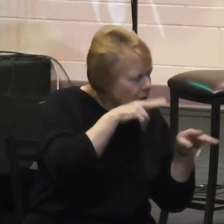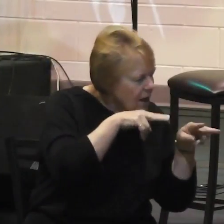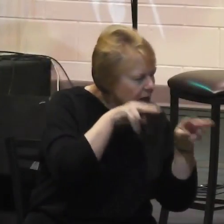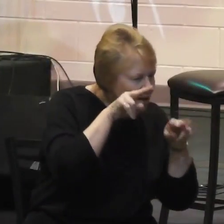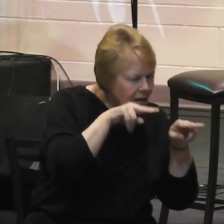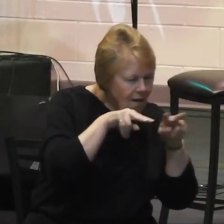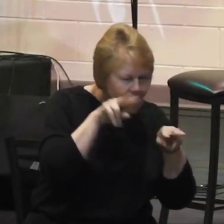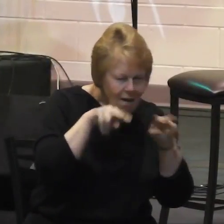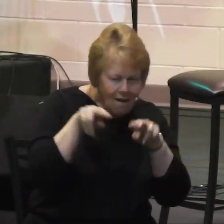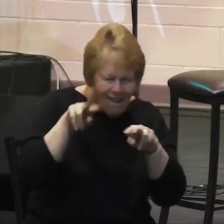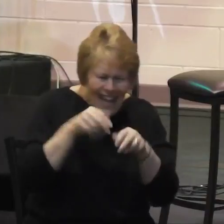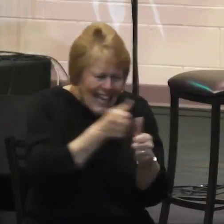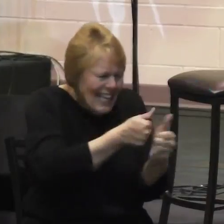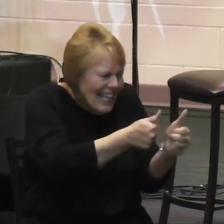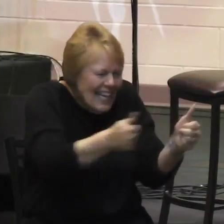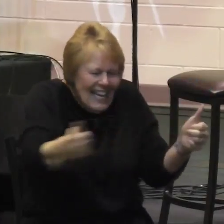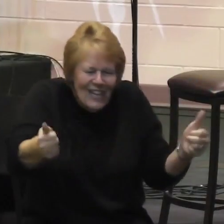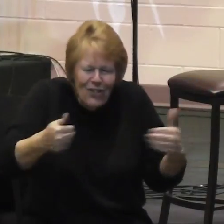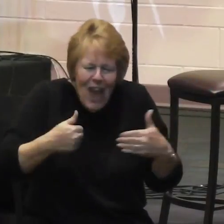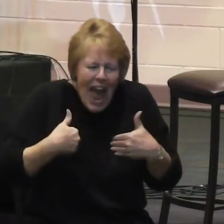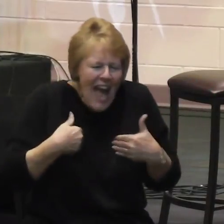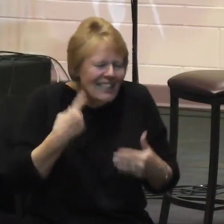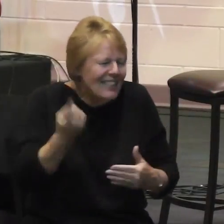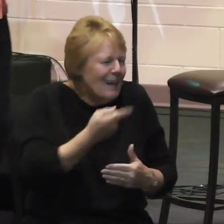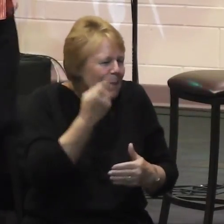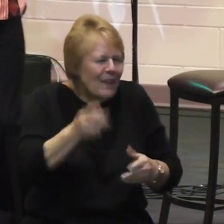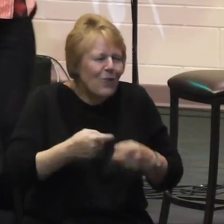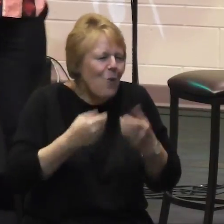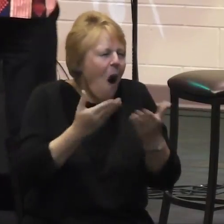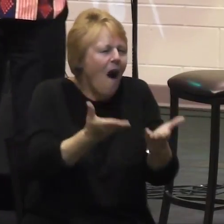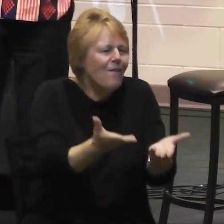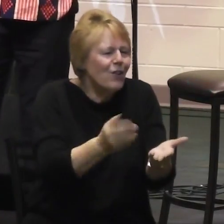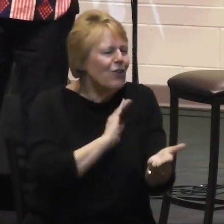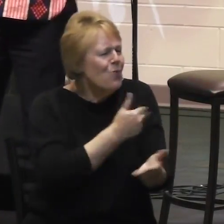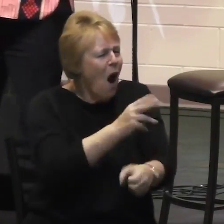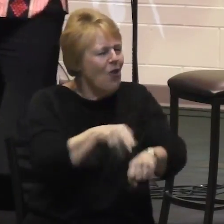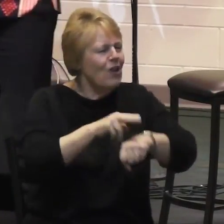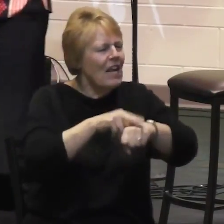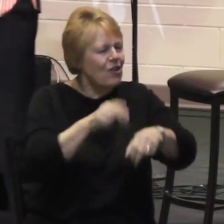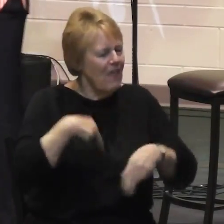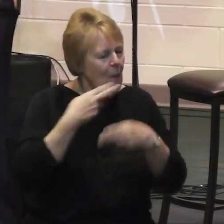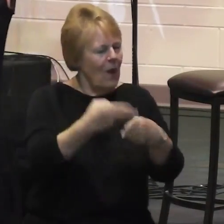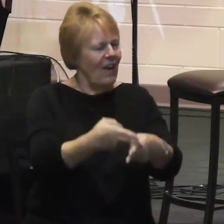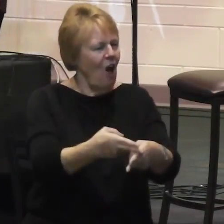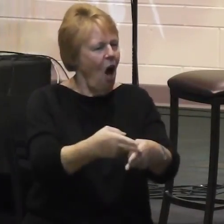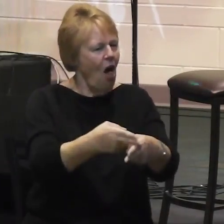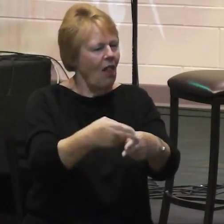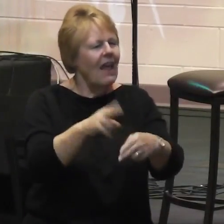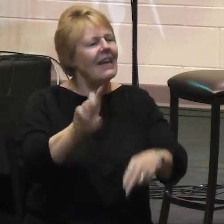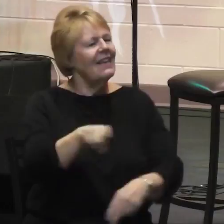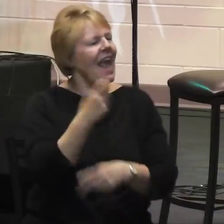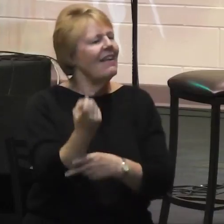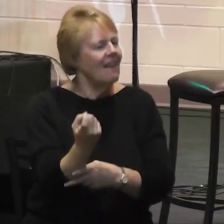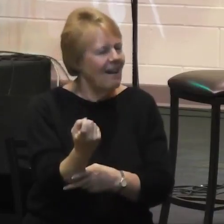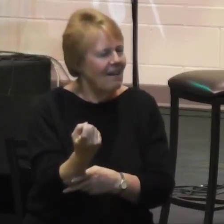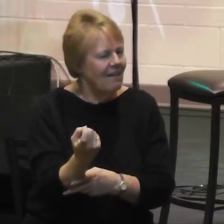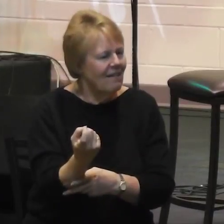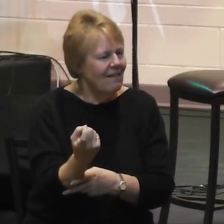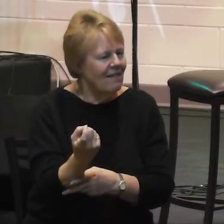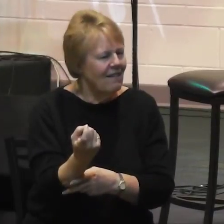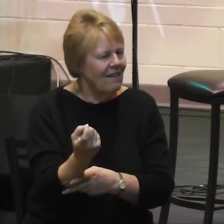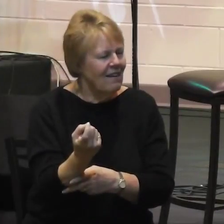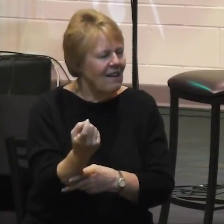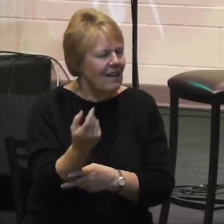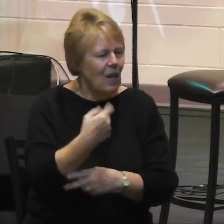something to offer to what we call the nation of Kenya. You know, you all know about running,